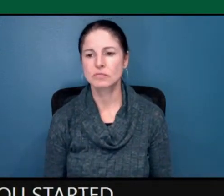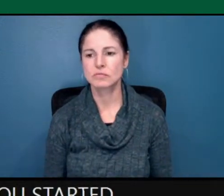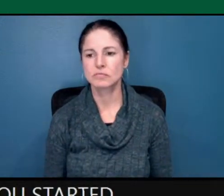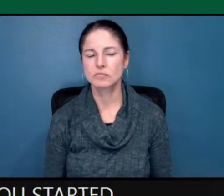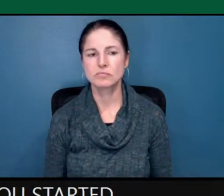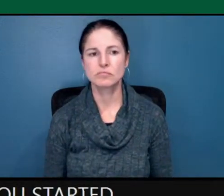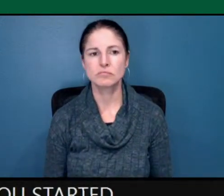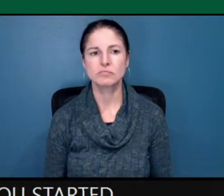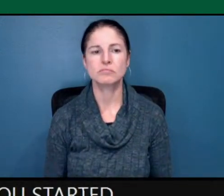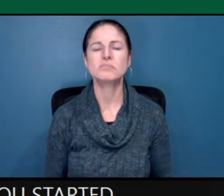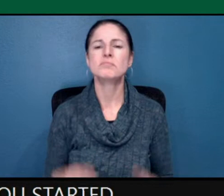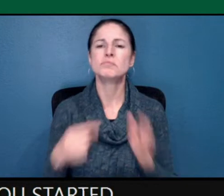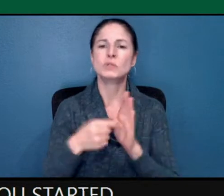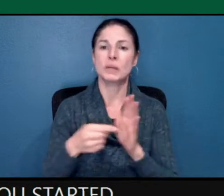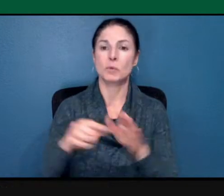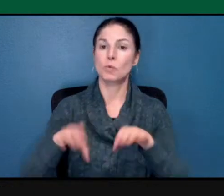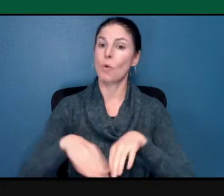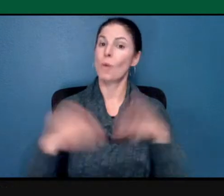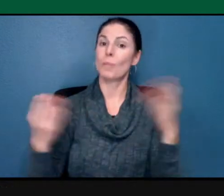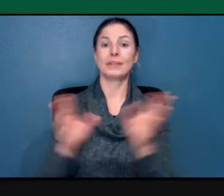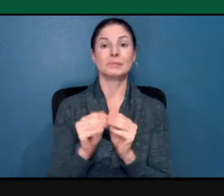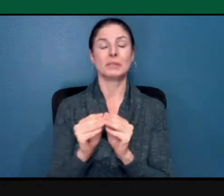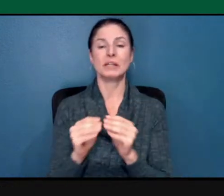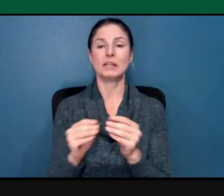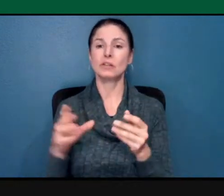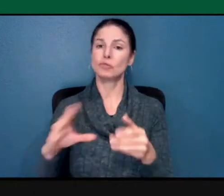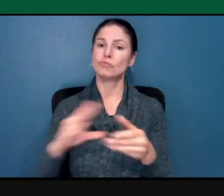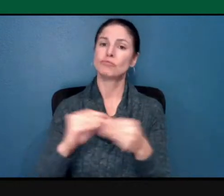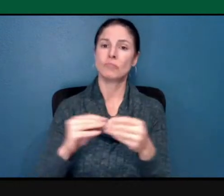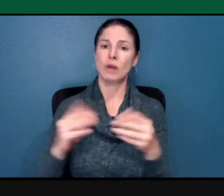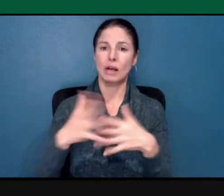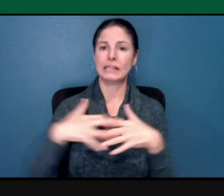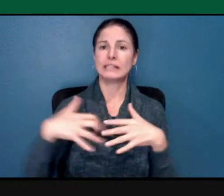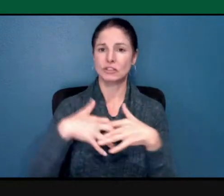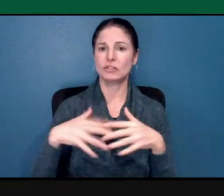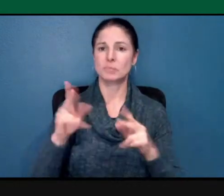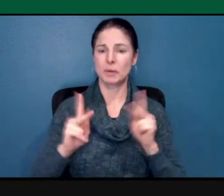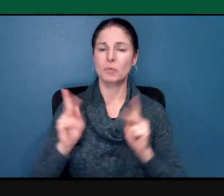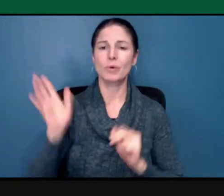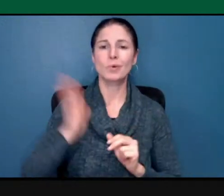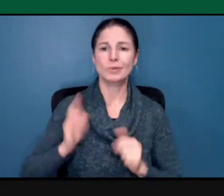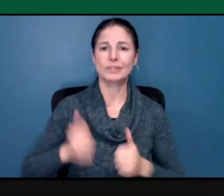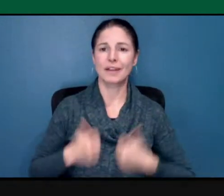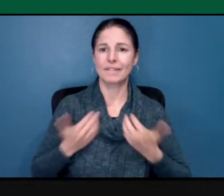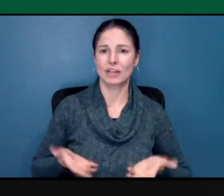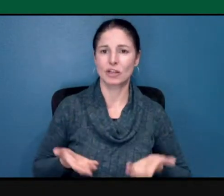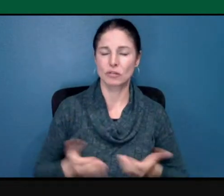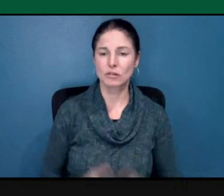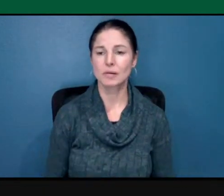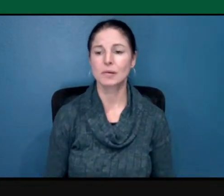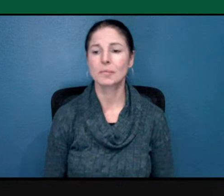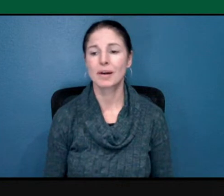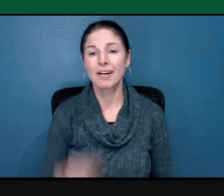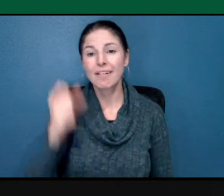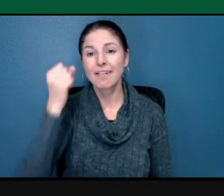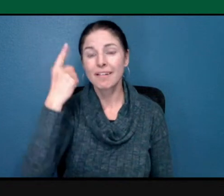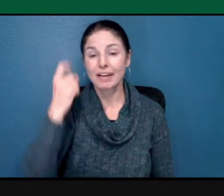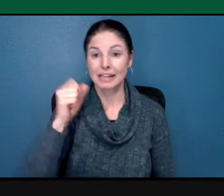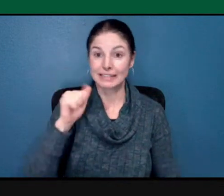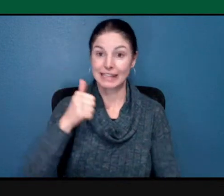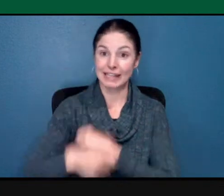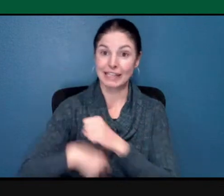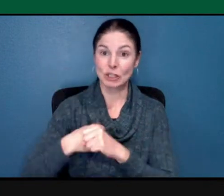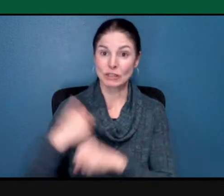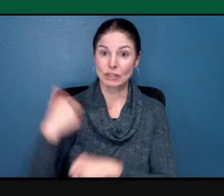be here. You would not have done that 10 years ago. Mm-hmm. The fact that you started